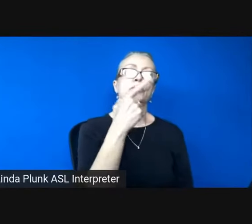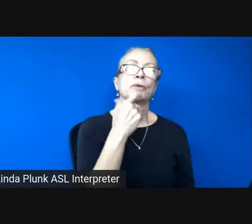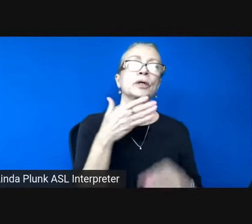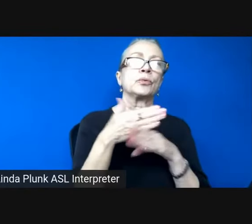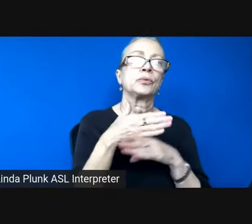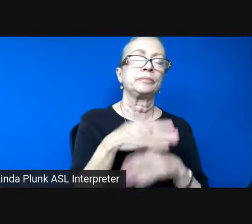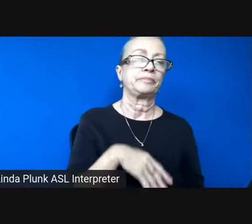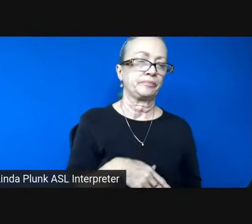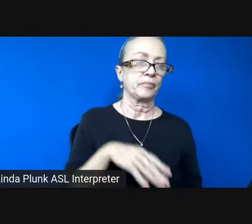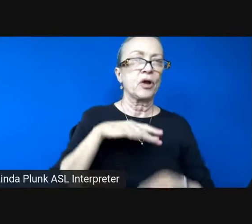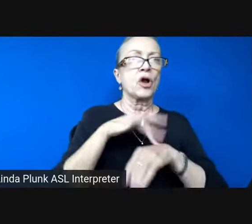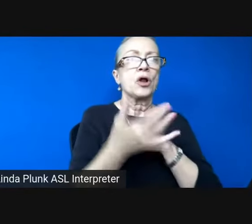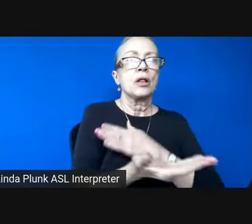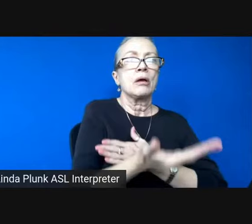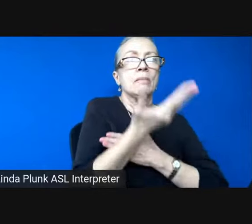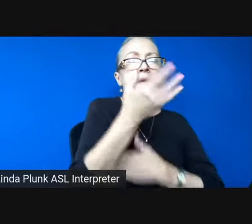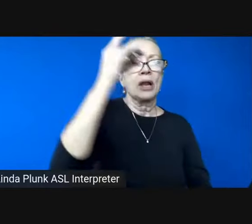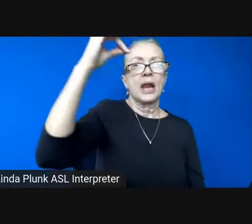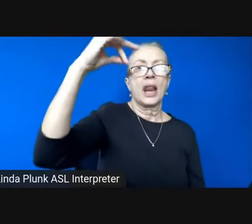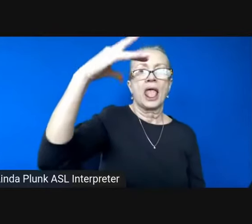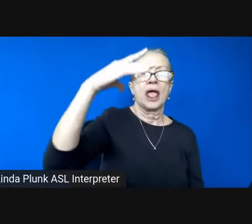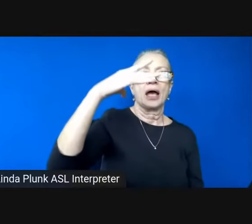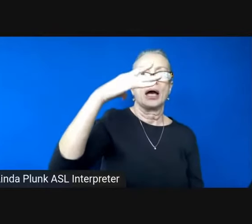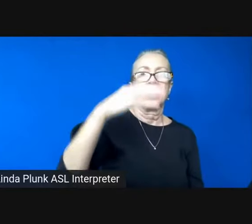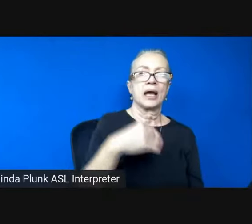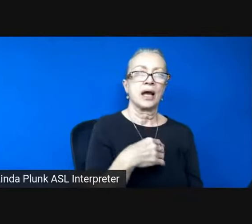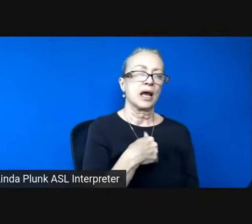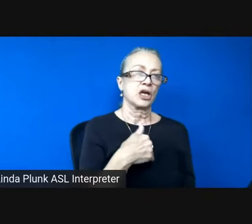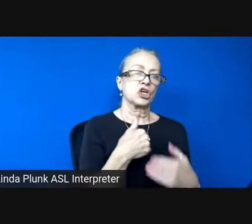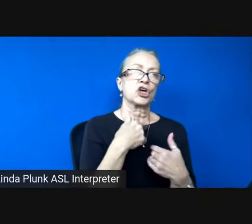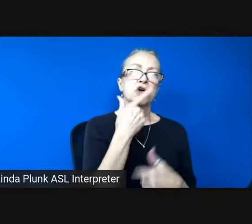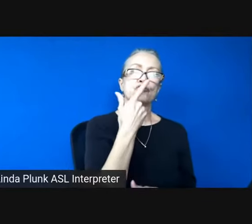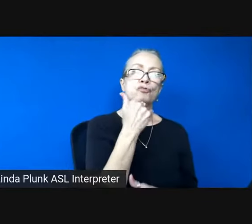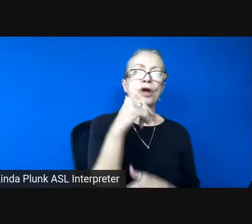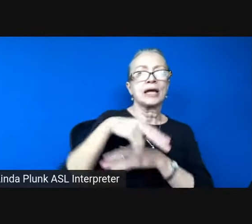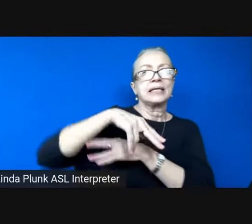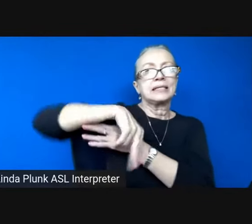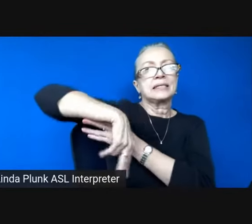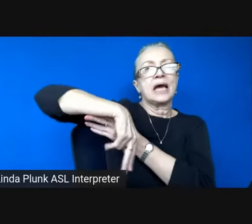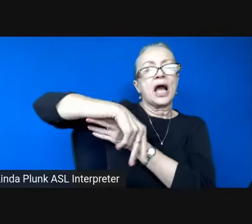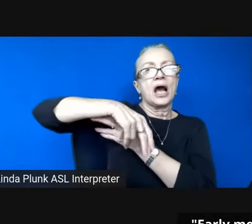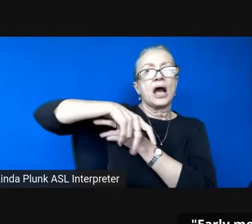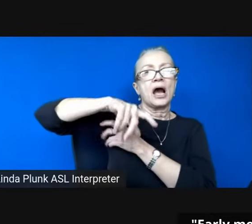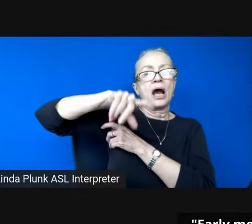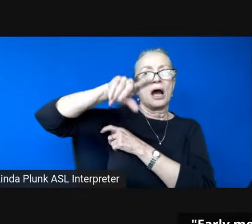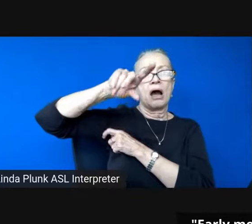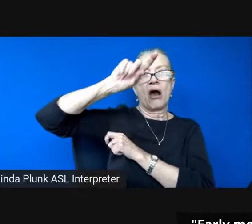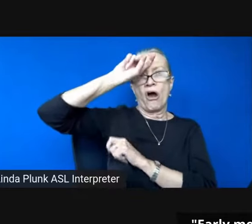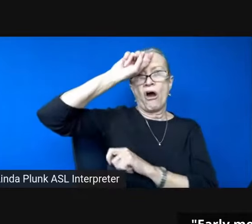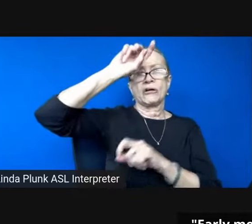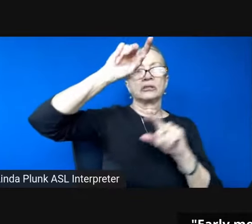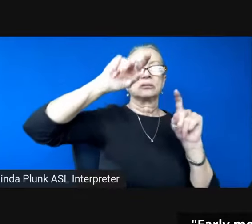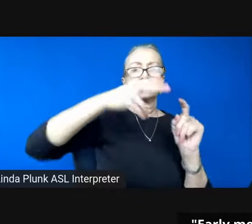early morning light a young red tailed hawk glided over to early morning